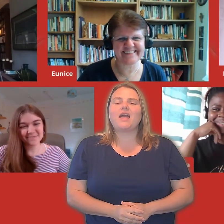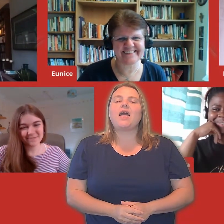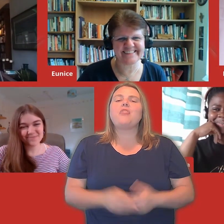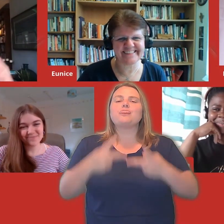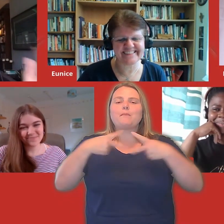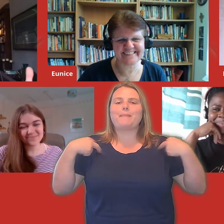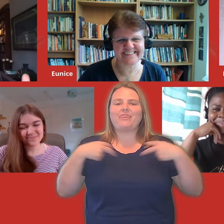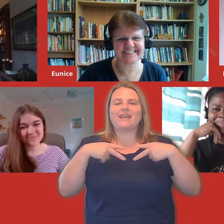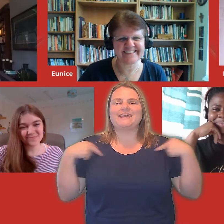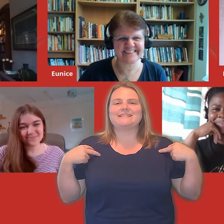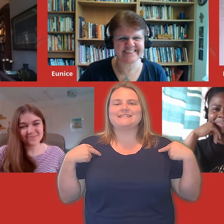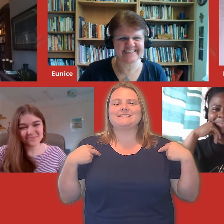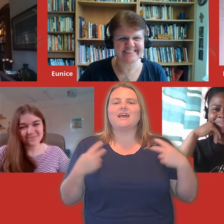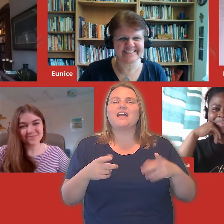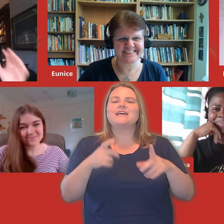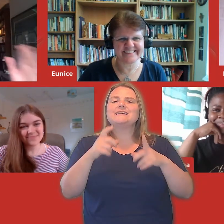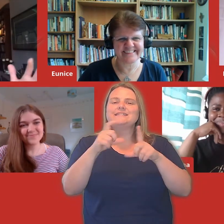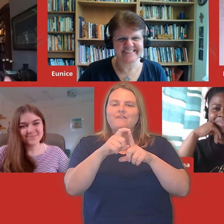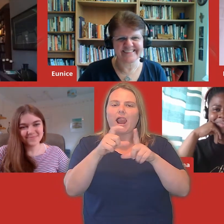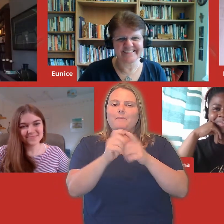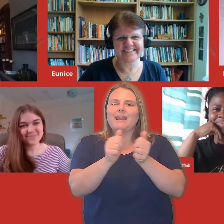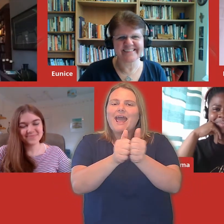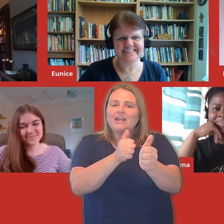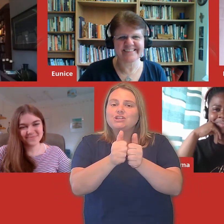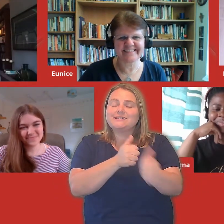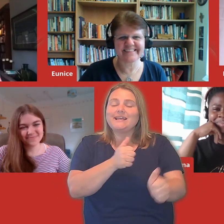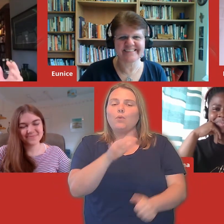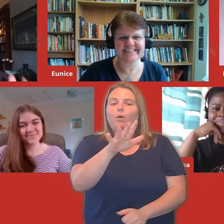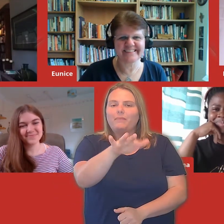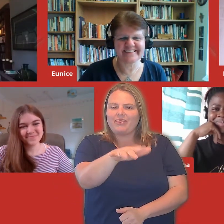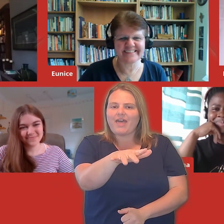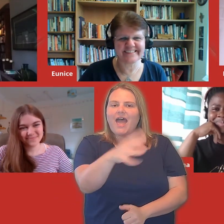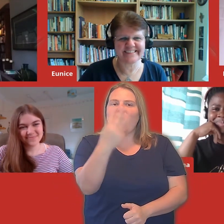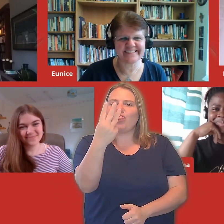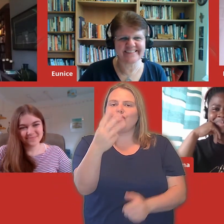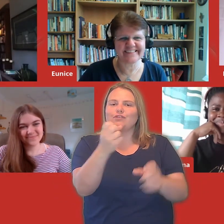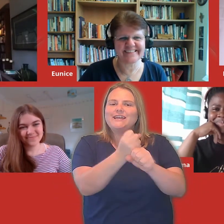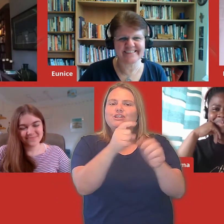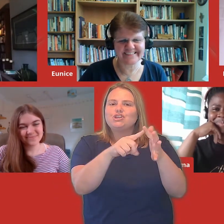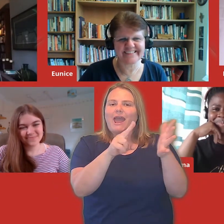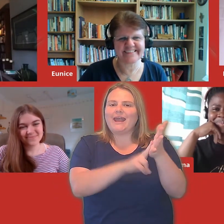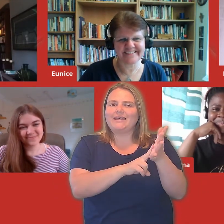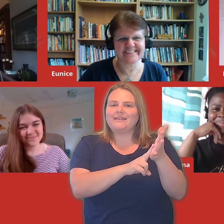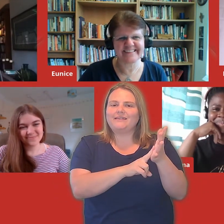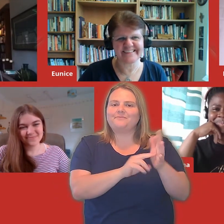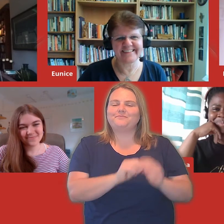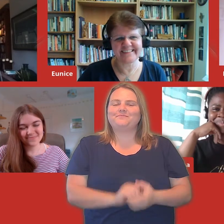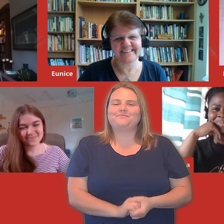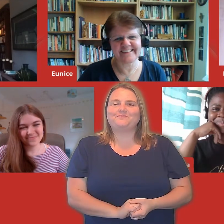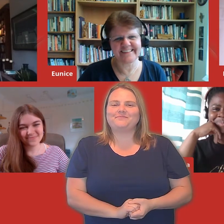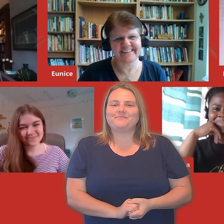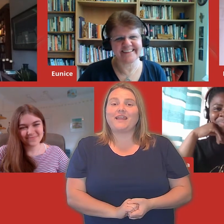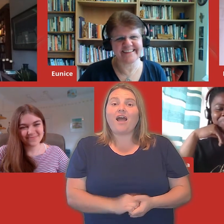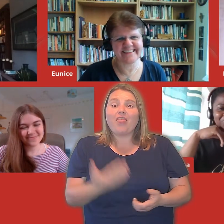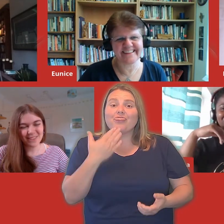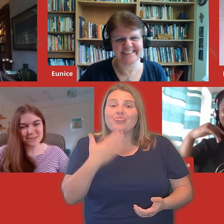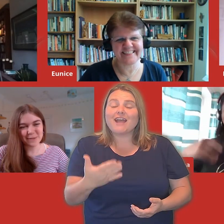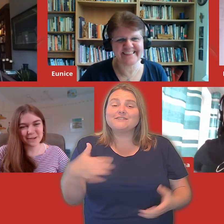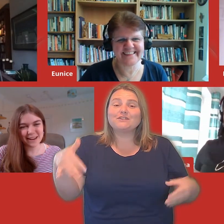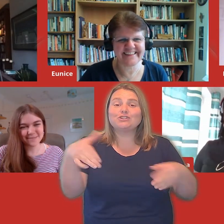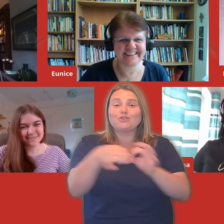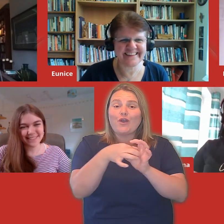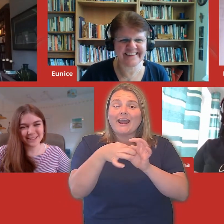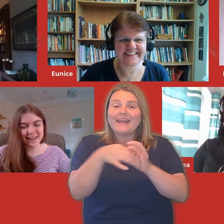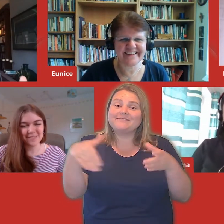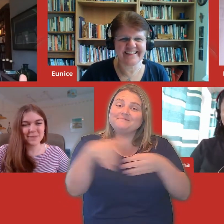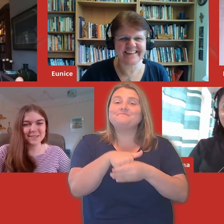Development Agency saying, they're also going to be at 3Gen. They care about these issues too. So wonderful, wonderful, wonderful. Thanks for joining us, Hannah. No,